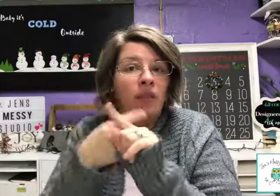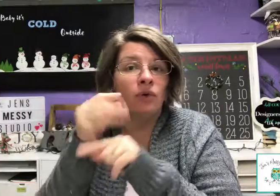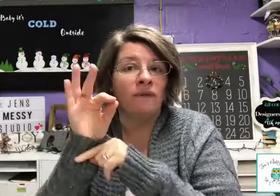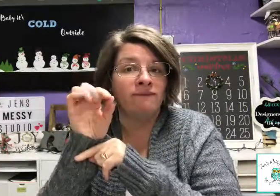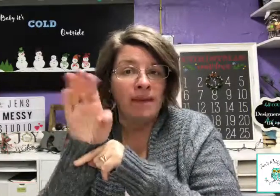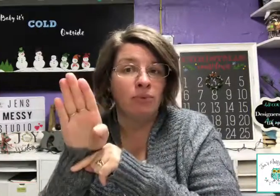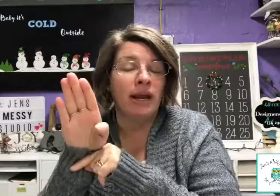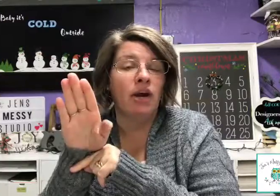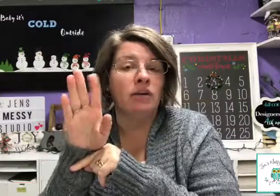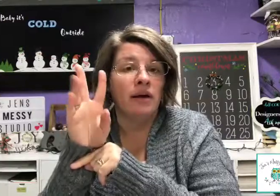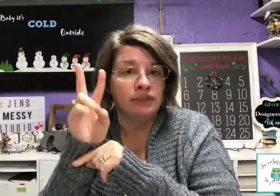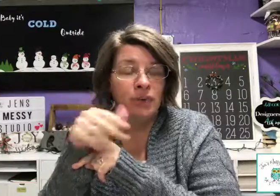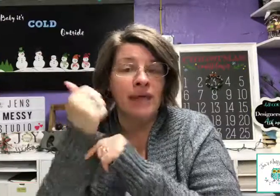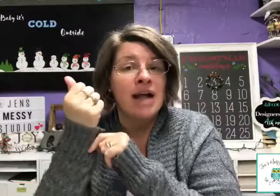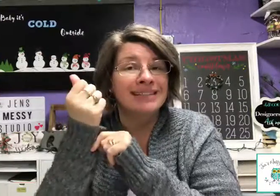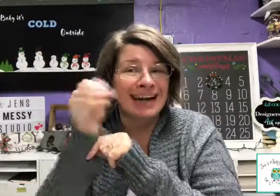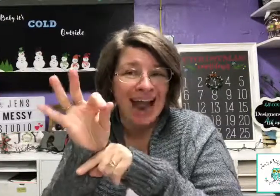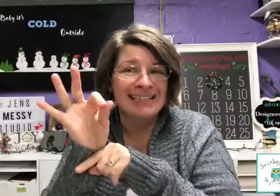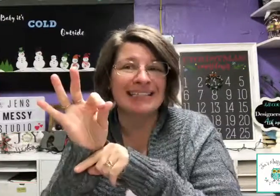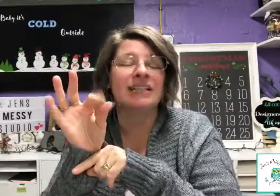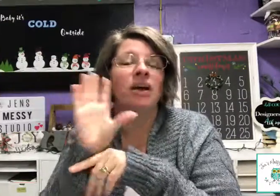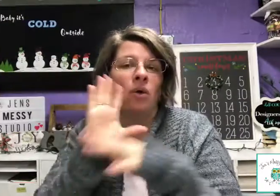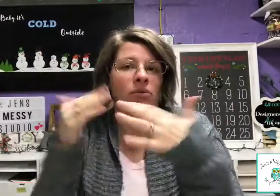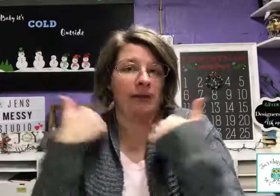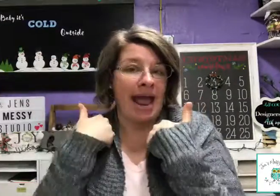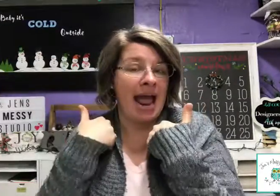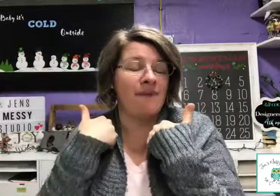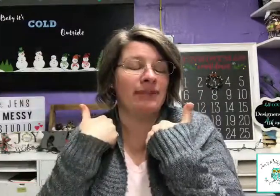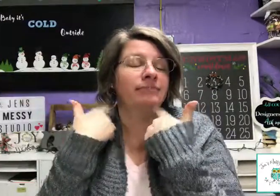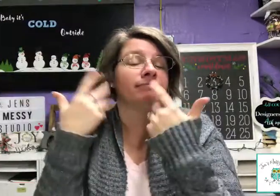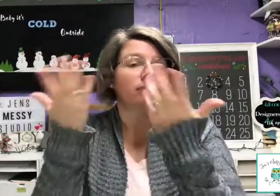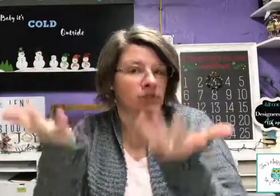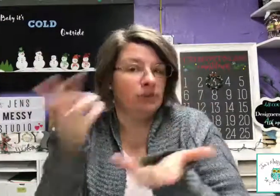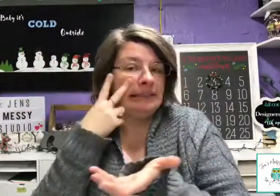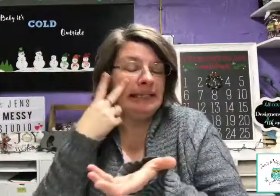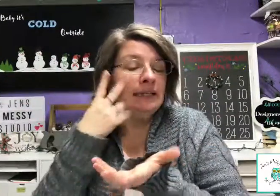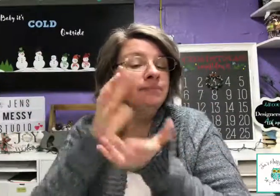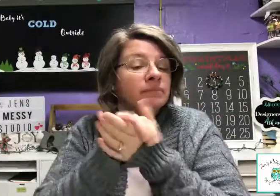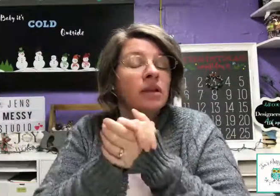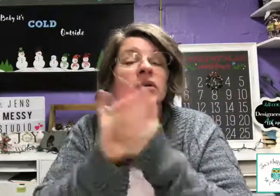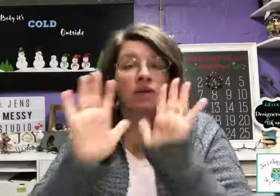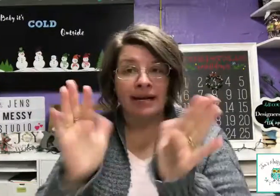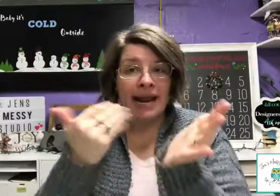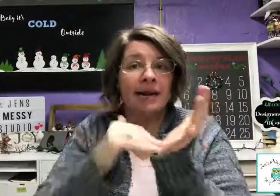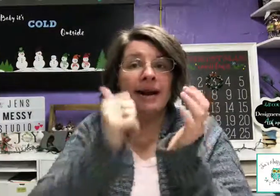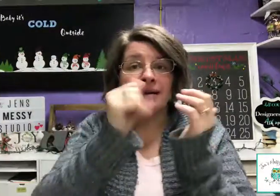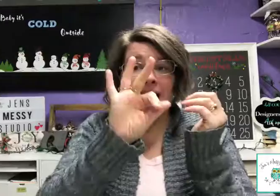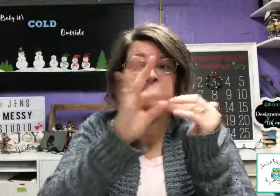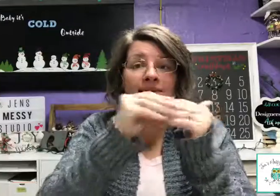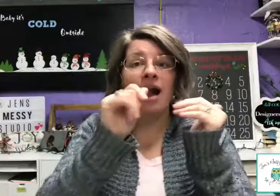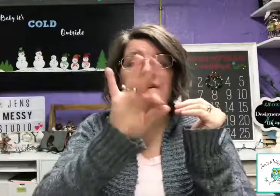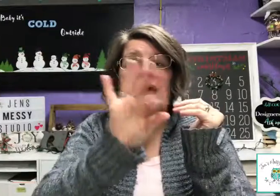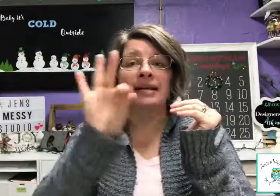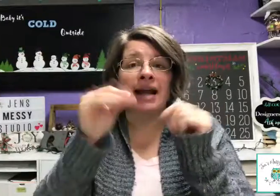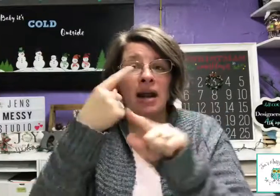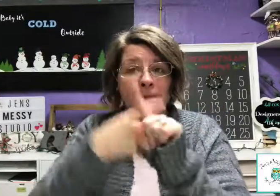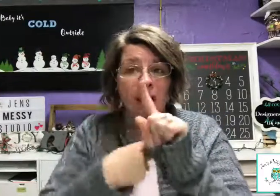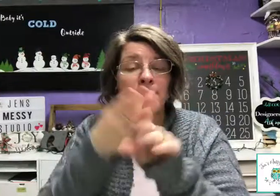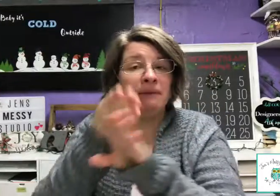month. Or February of 2019. will have a receipt. Okay, $90.99 a month